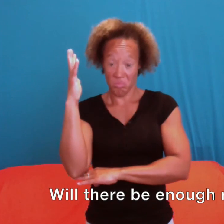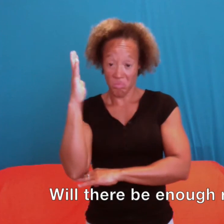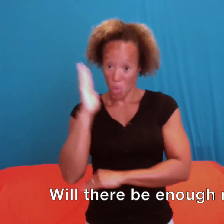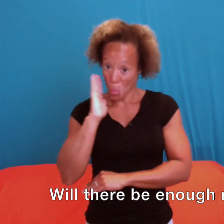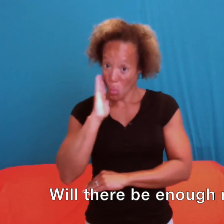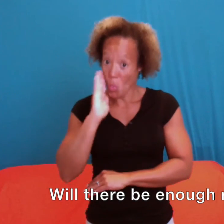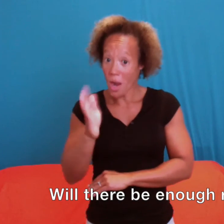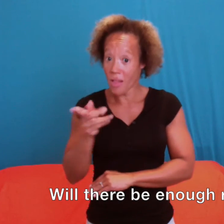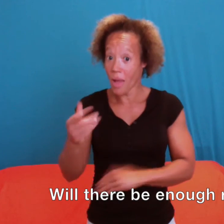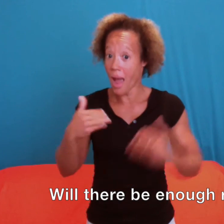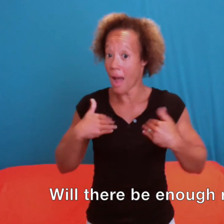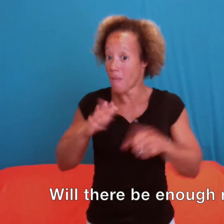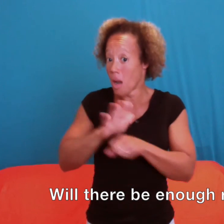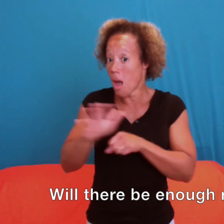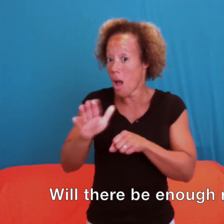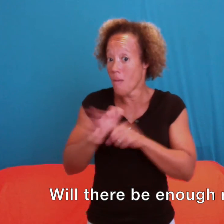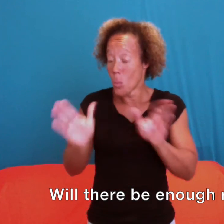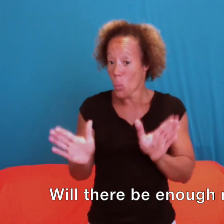Will there be enough room?